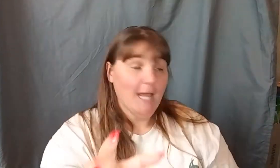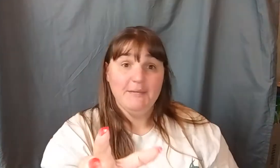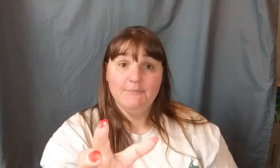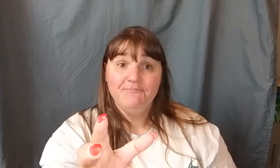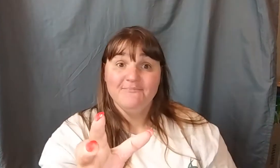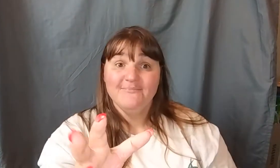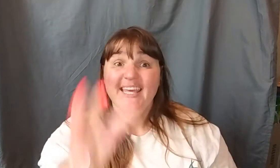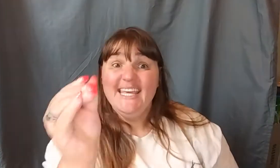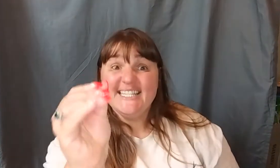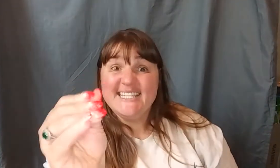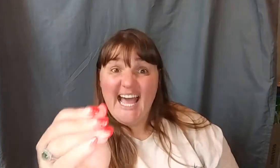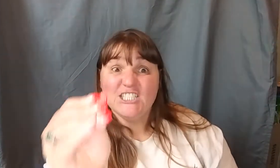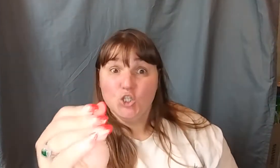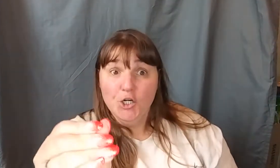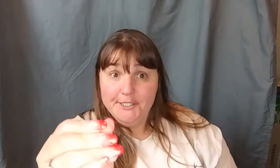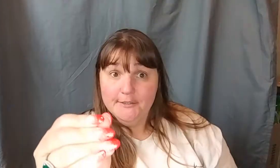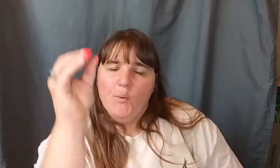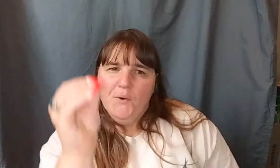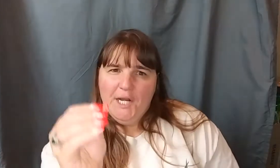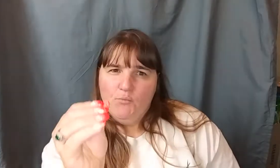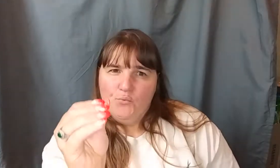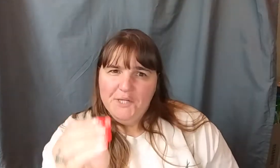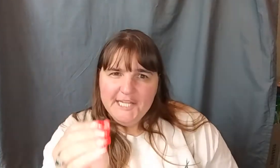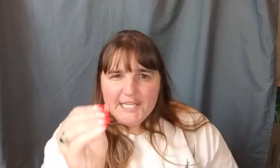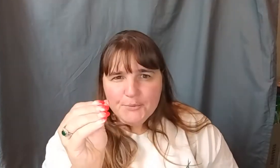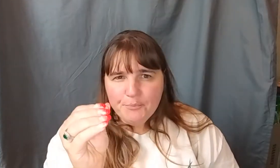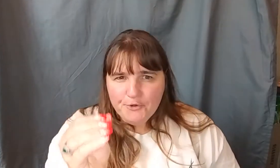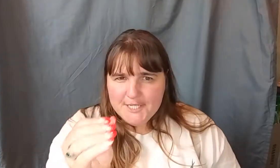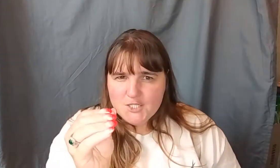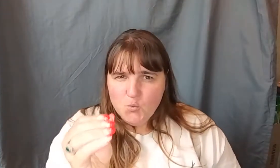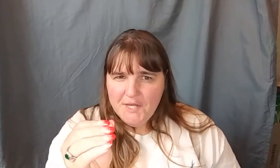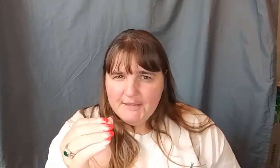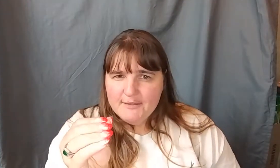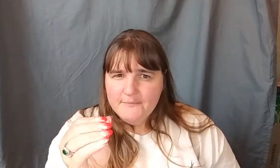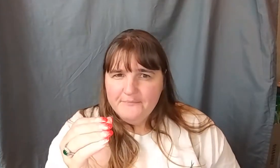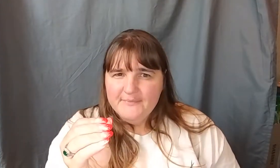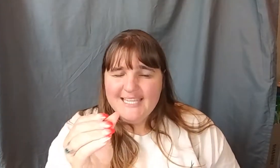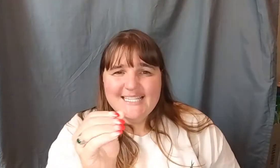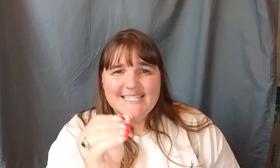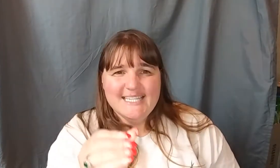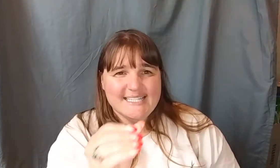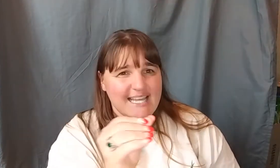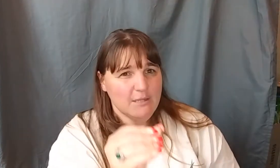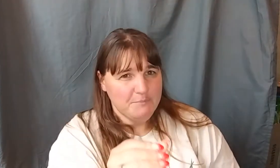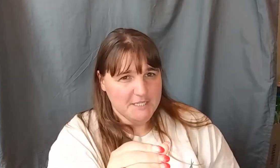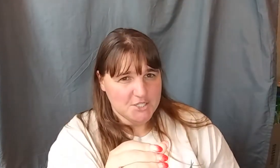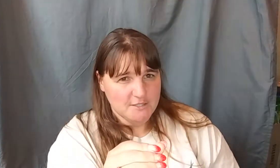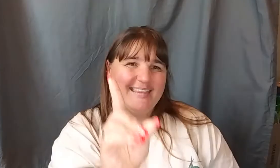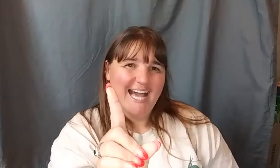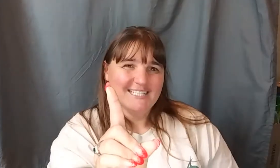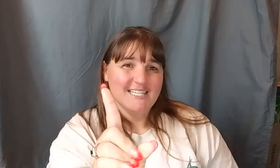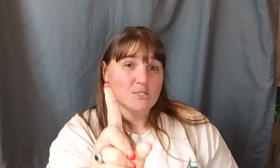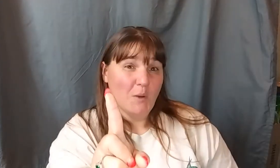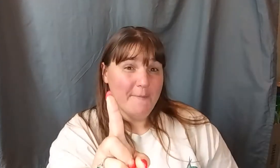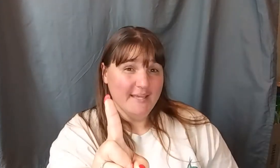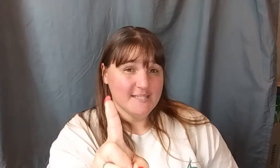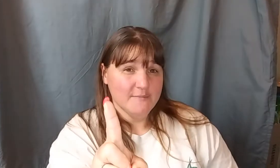I mean, he is that good. But what I'm really impressed with is his ambition. That is what makes him